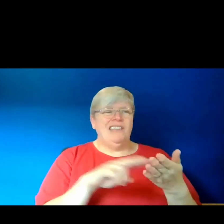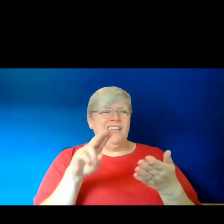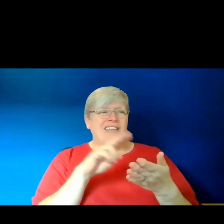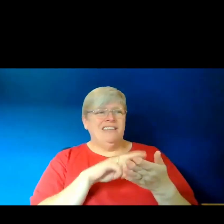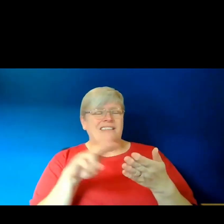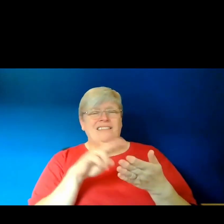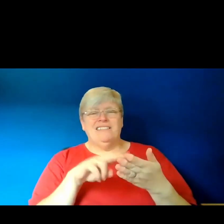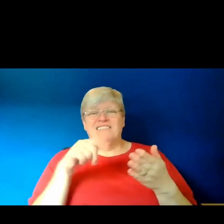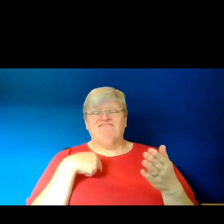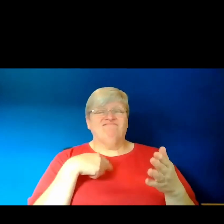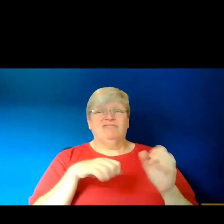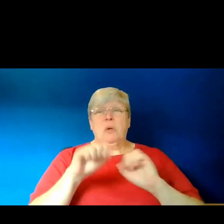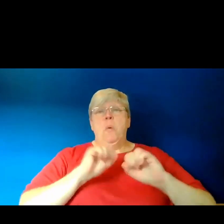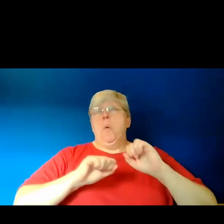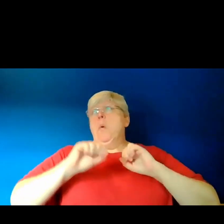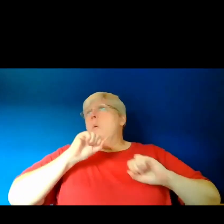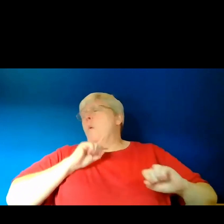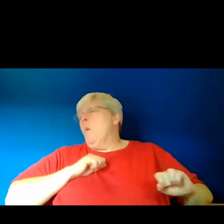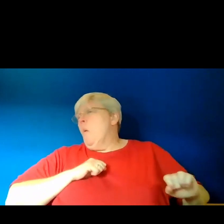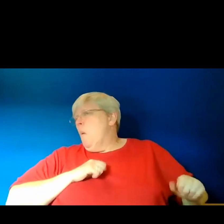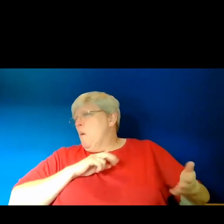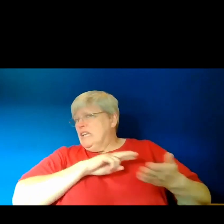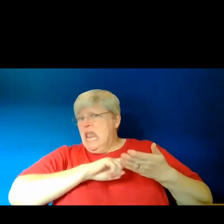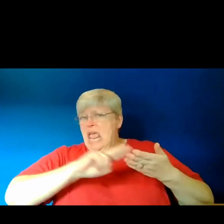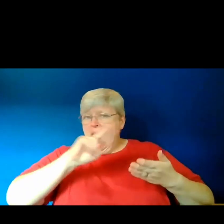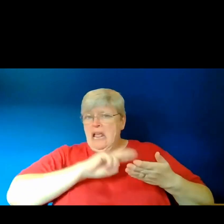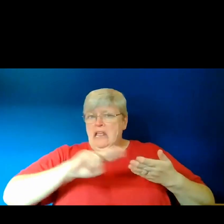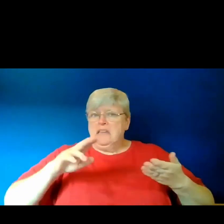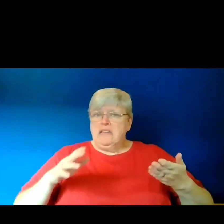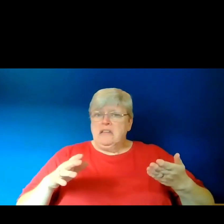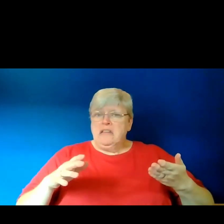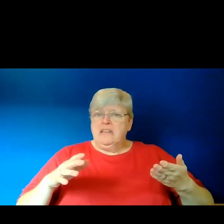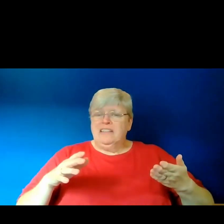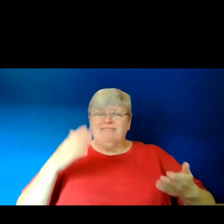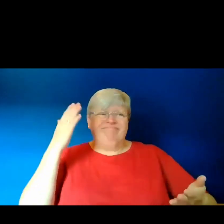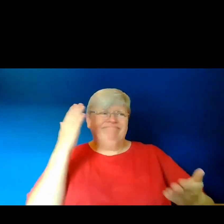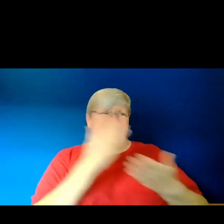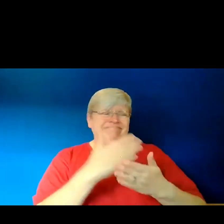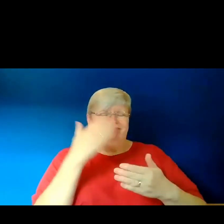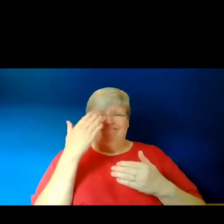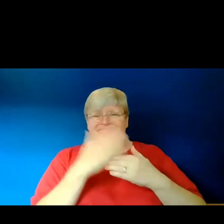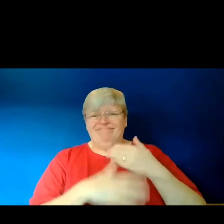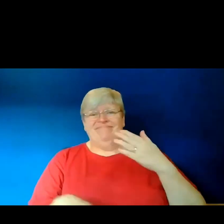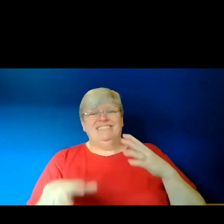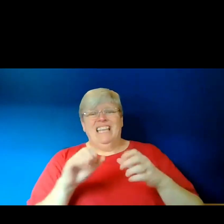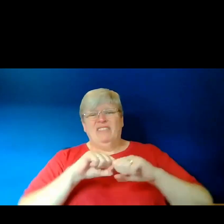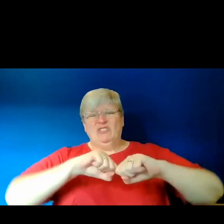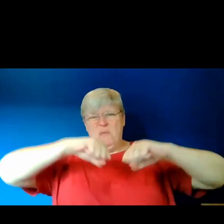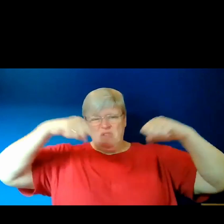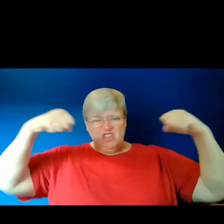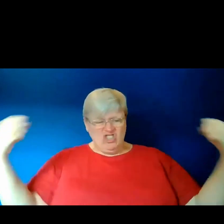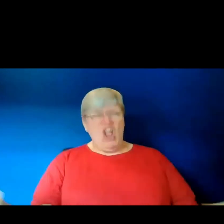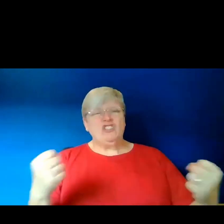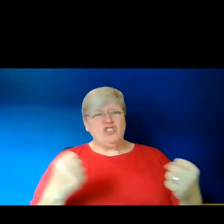that I cowered at the sight of bare flesh? As if I had never ripped shirts from the backs of dead men,